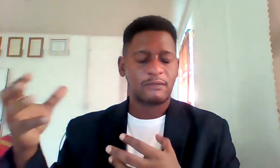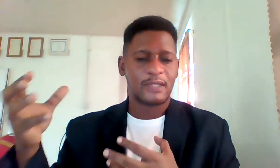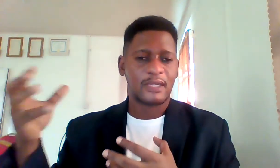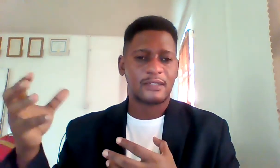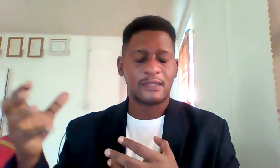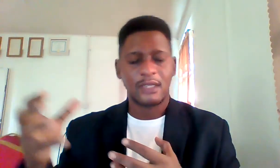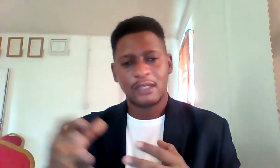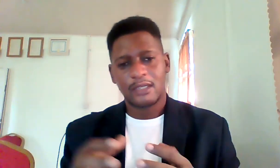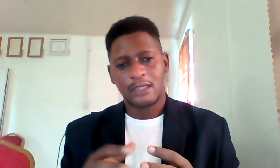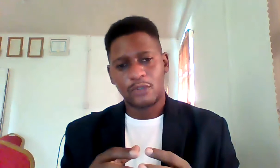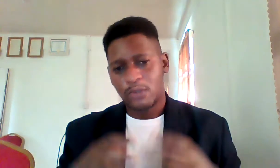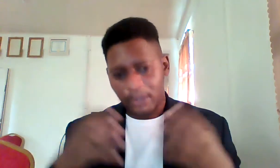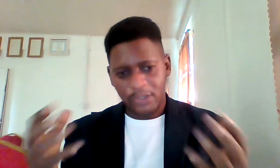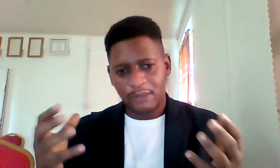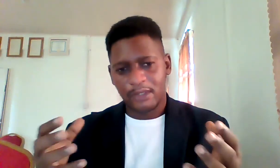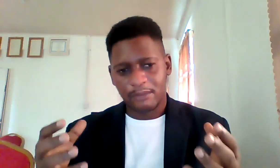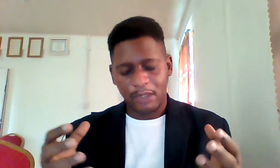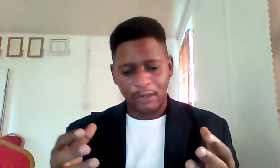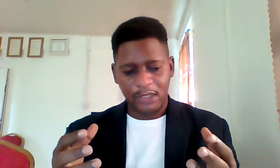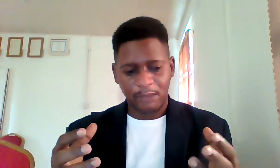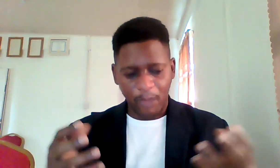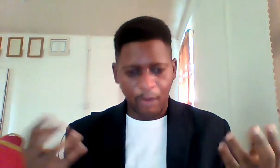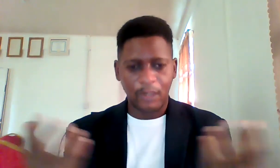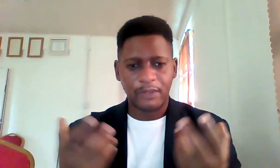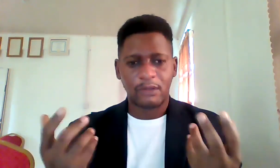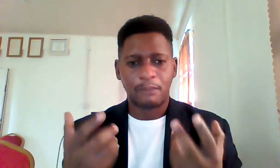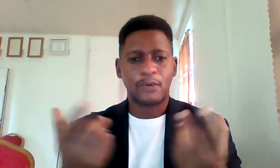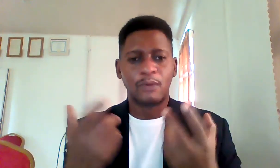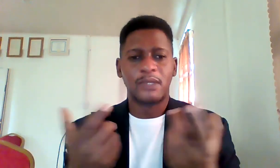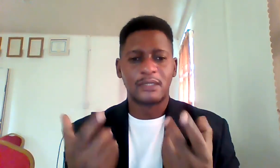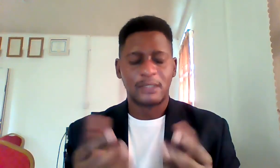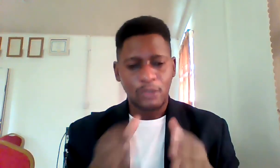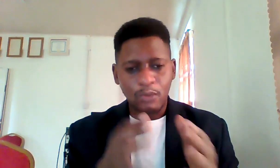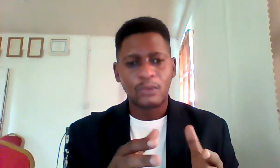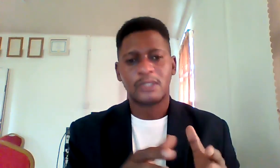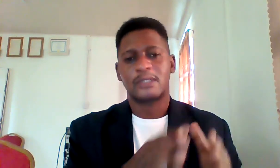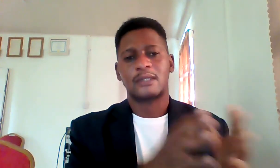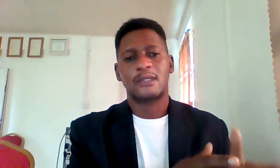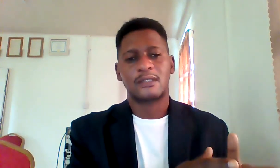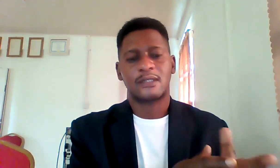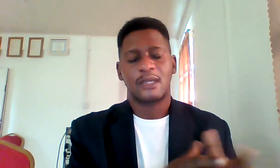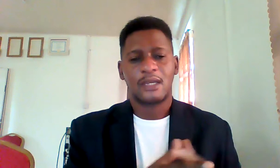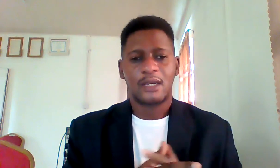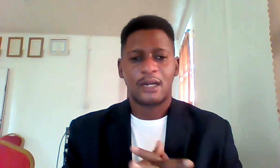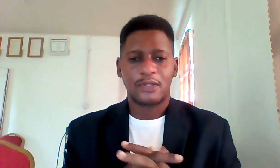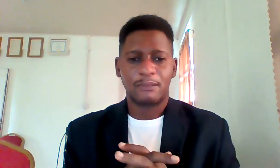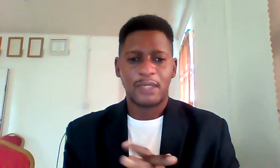finance and you're not achieving it because all of the appropriate tools and techniques are not being